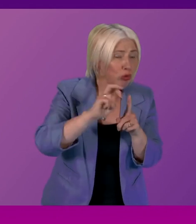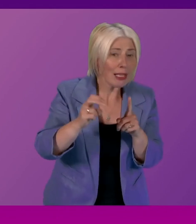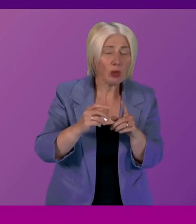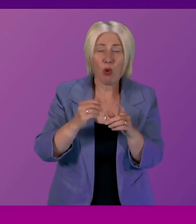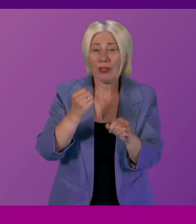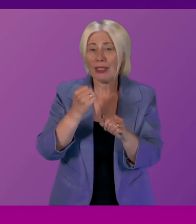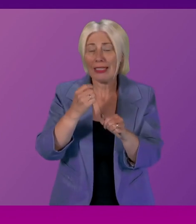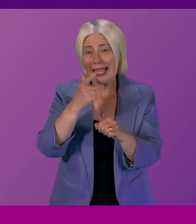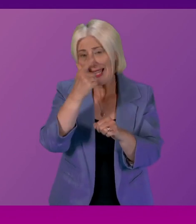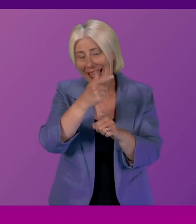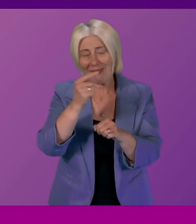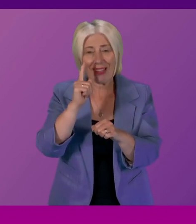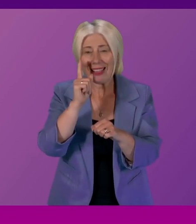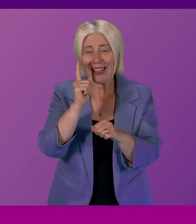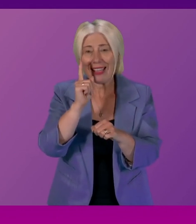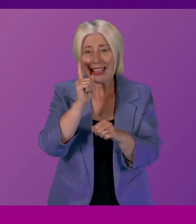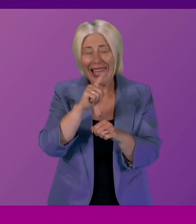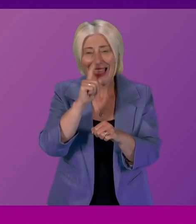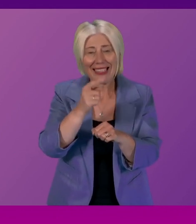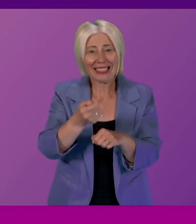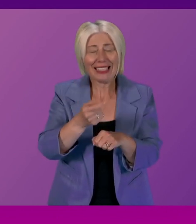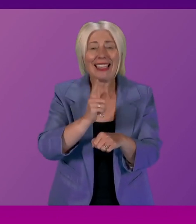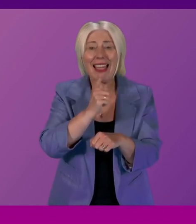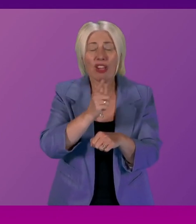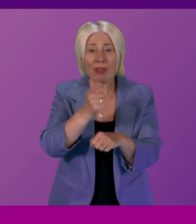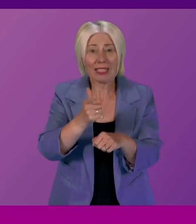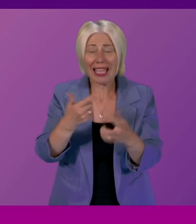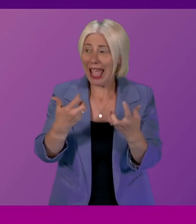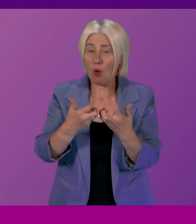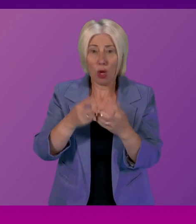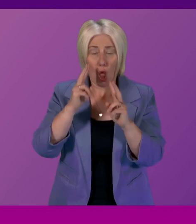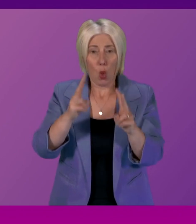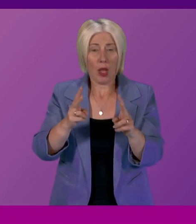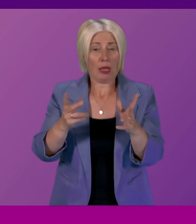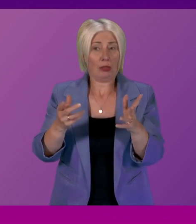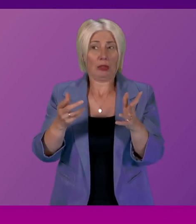aligns with the Scottish government's missions to reduce inequality and child poverty as well